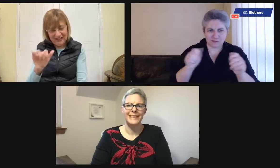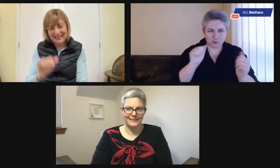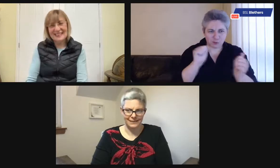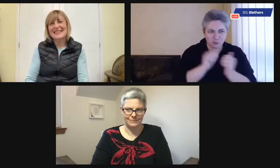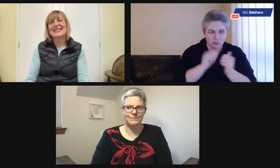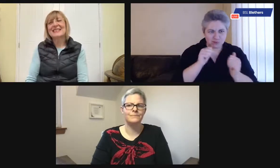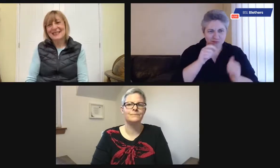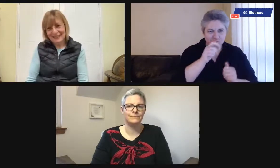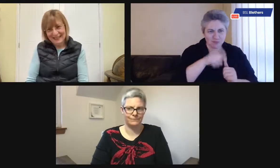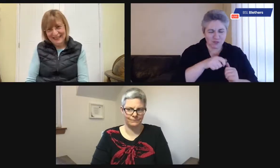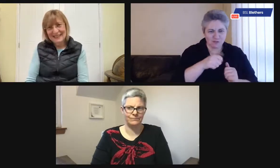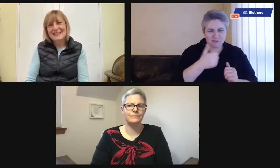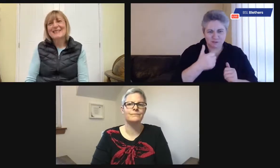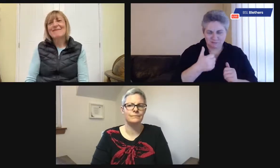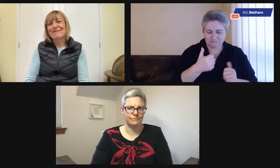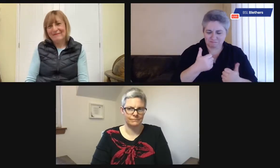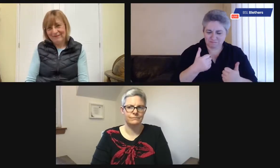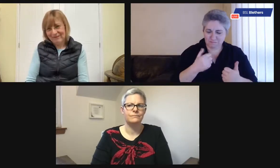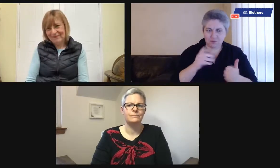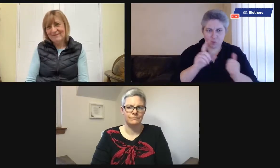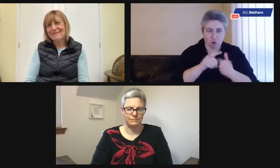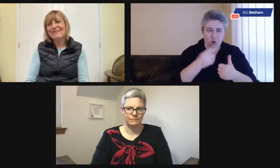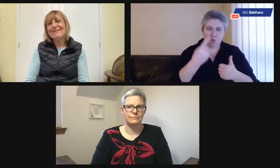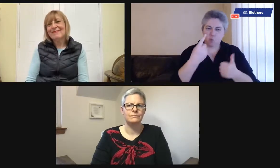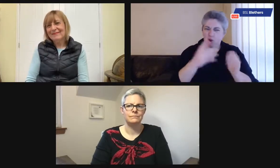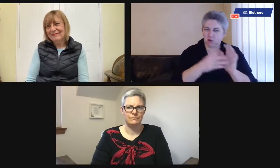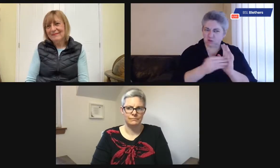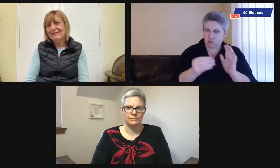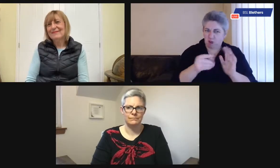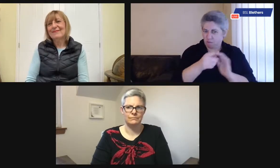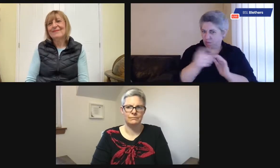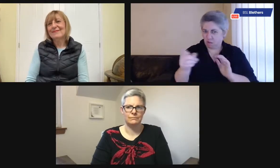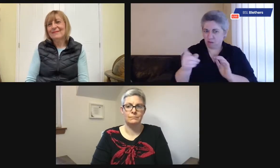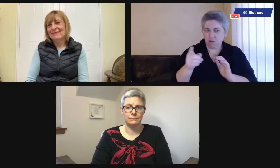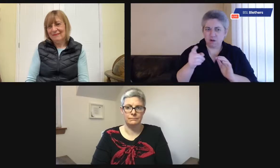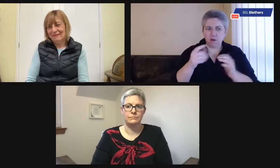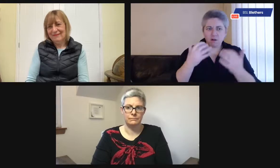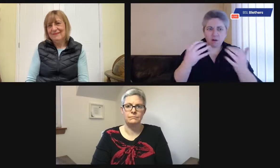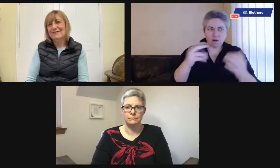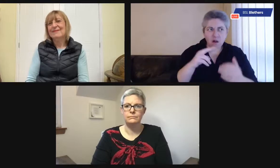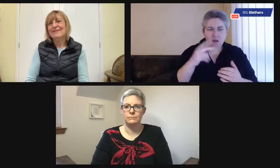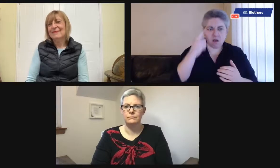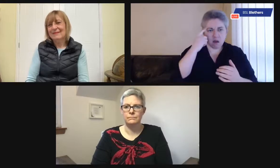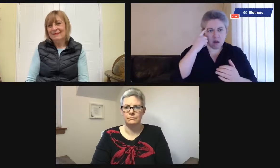Yeah. So you've got your clock. Now you have to think about where to put it, what best suits the person. Hmm.